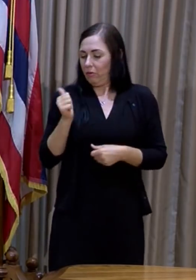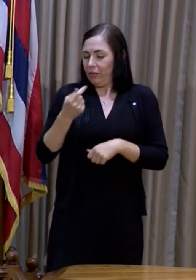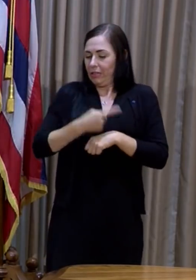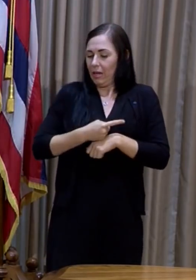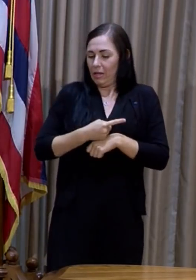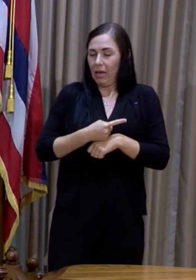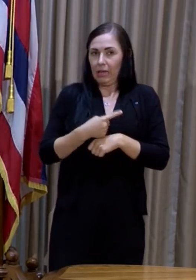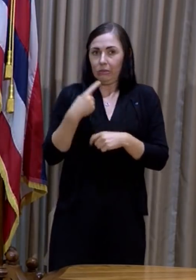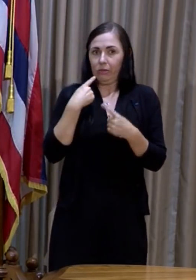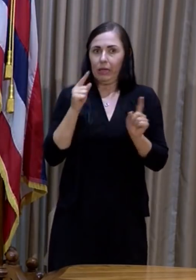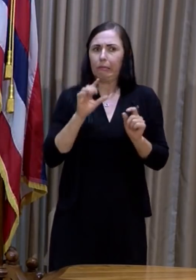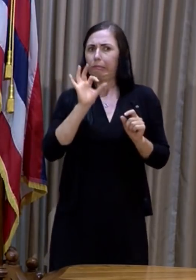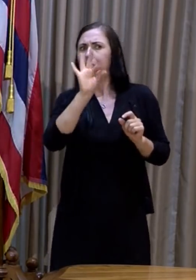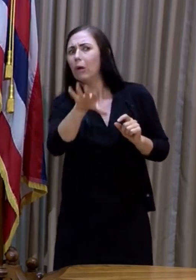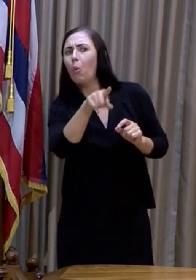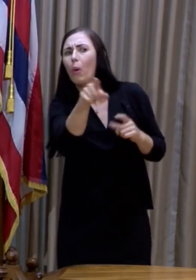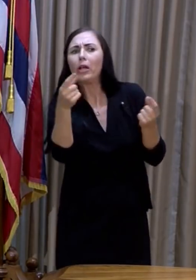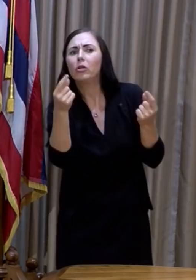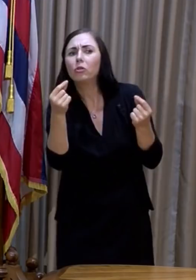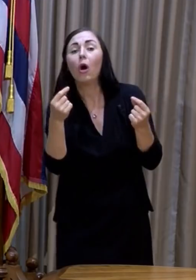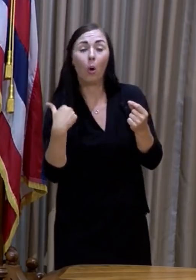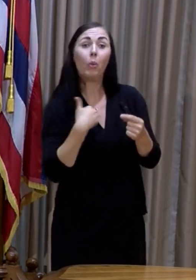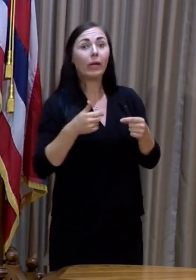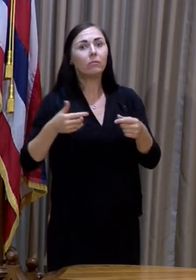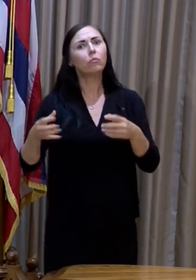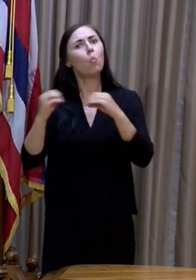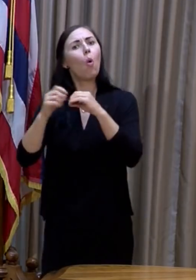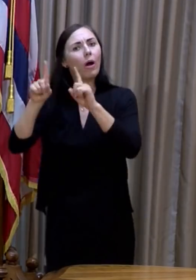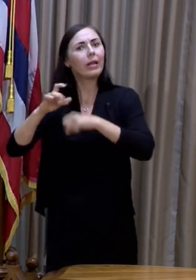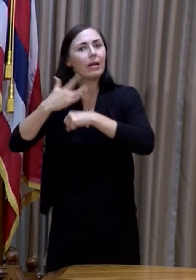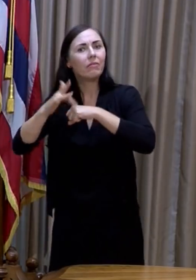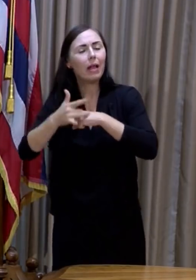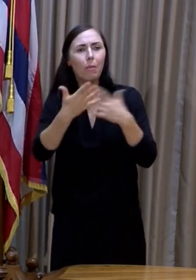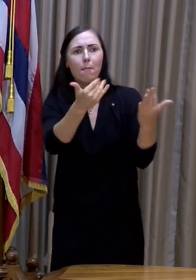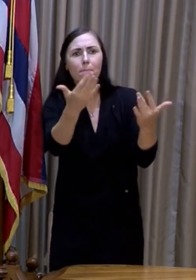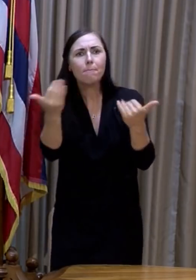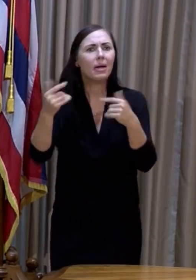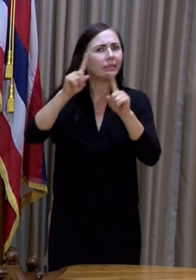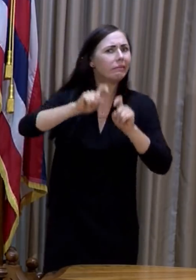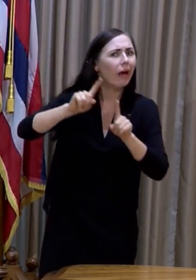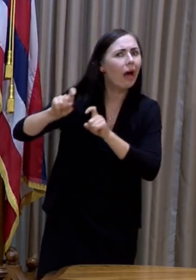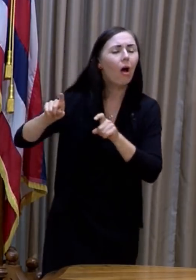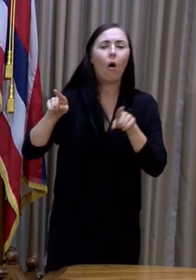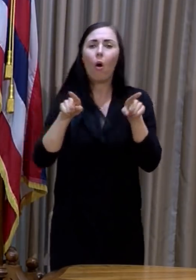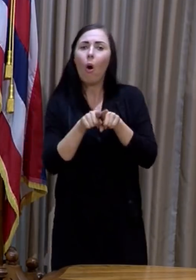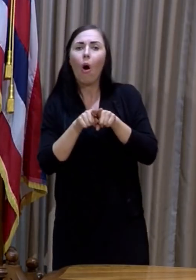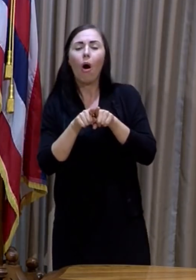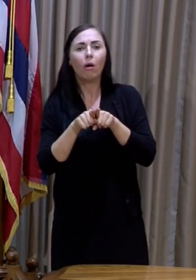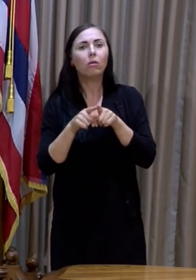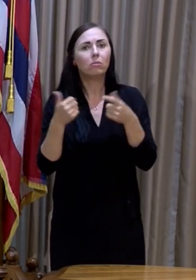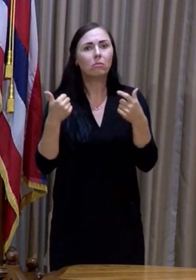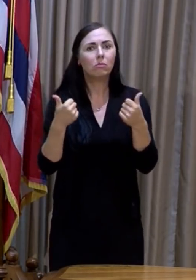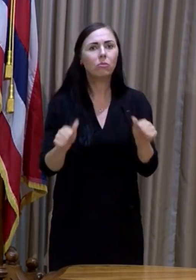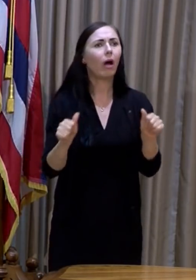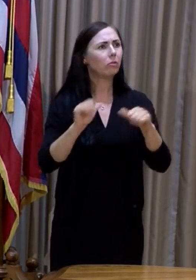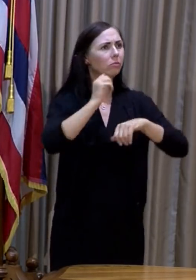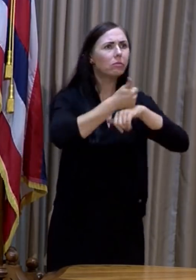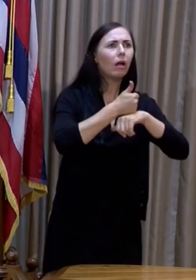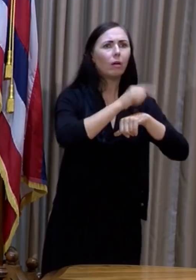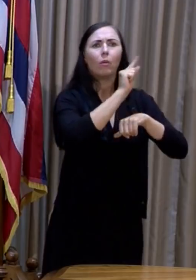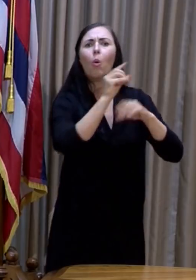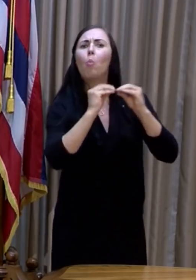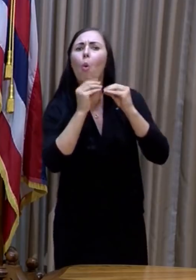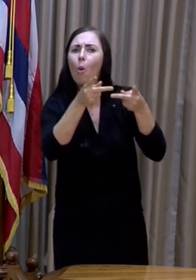we have been ramping up testing. We are trying to increase the capacity of our isolation and quarantine facilities.